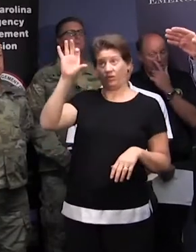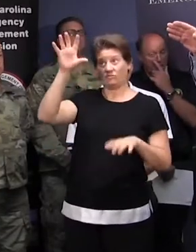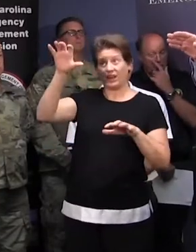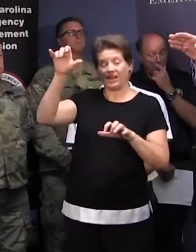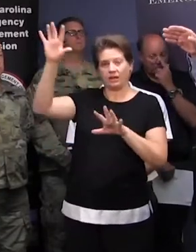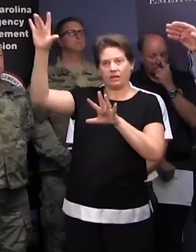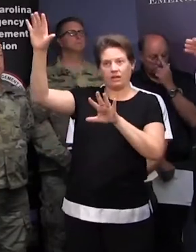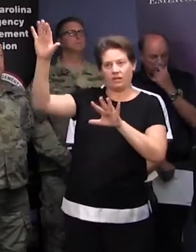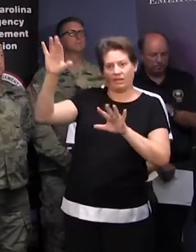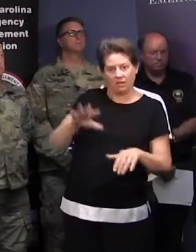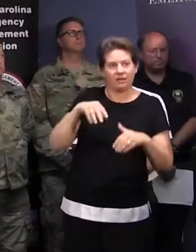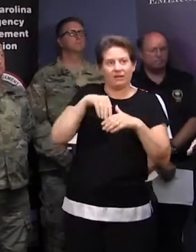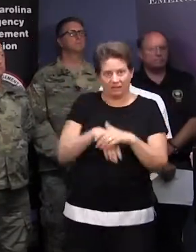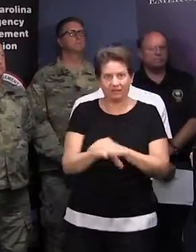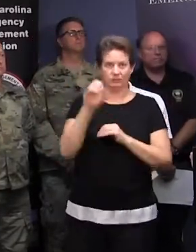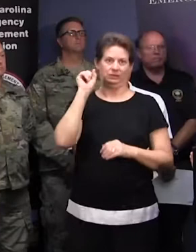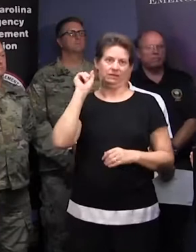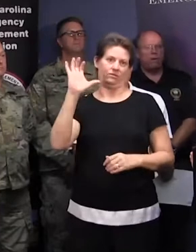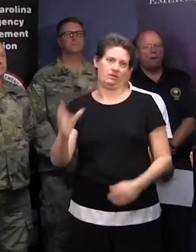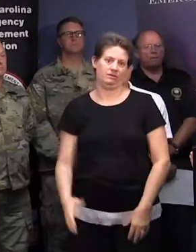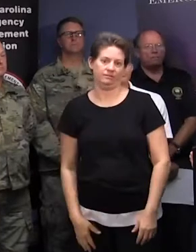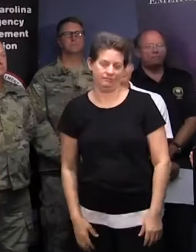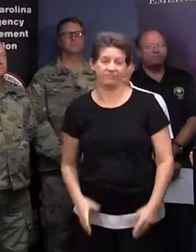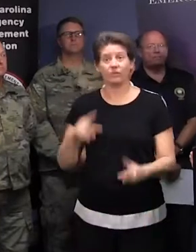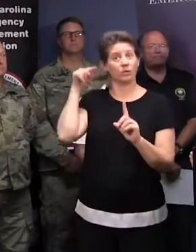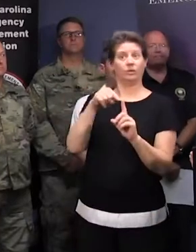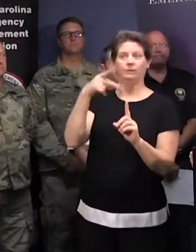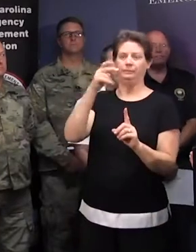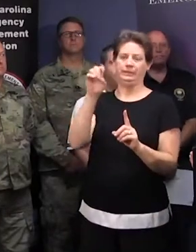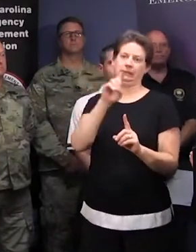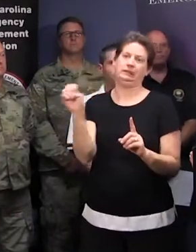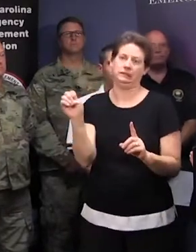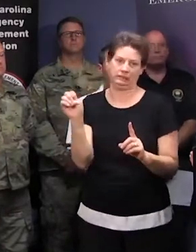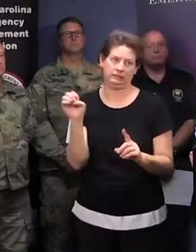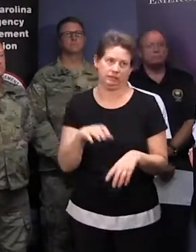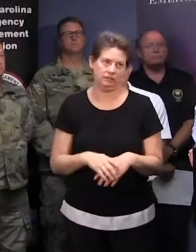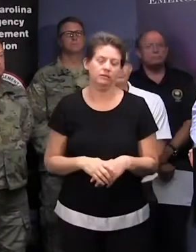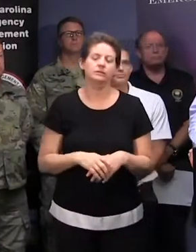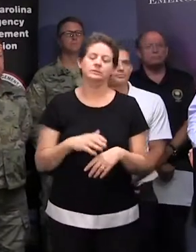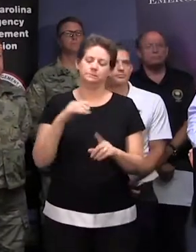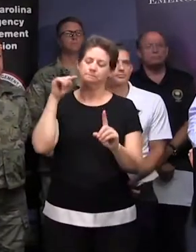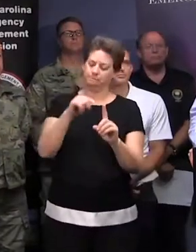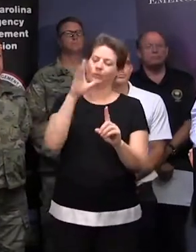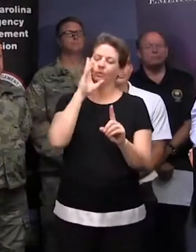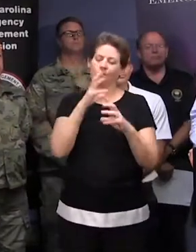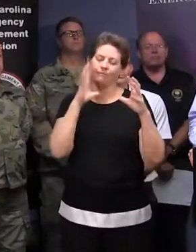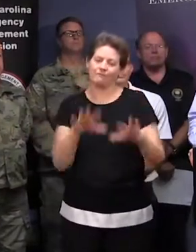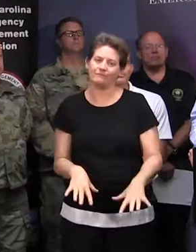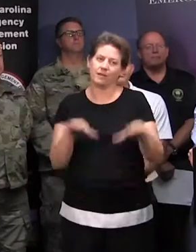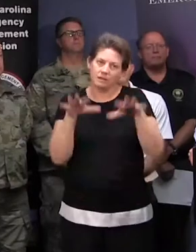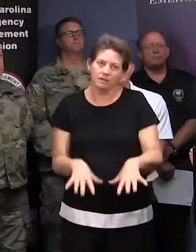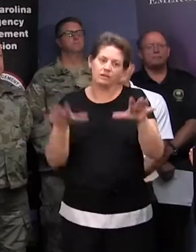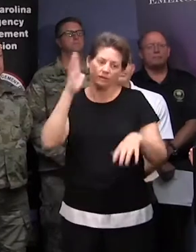comes into the rivers that flow across South Carolina, particularly in the PD. So the PD is going to see a lot of flooding. We're liable to